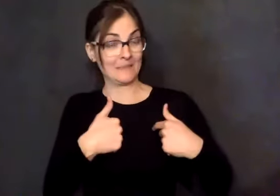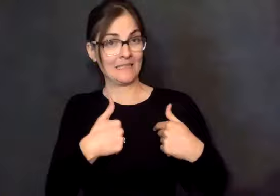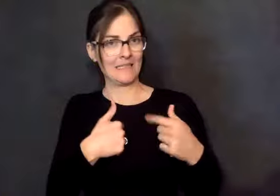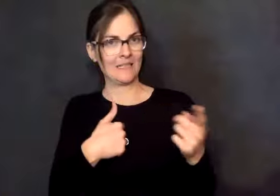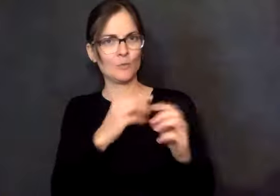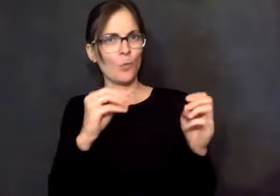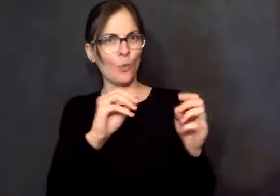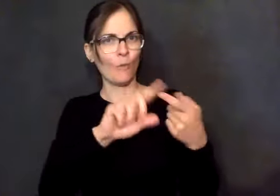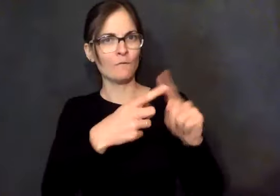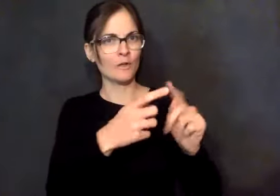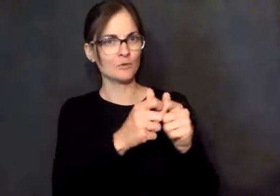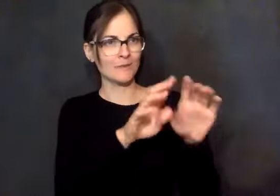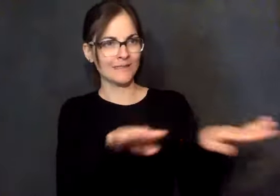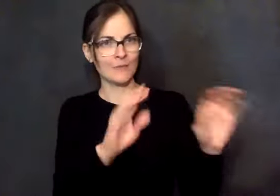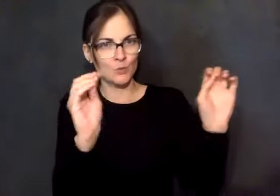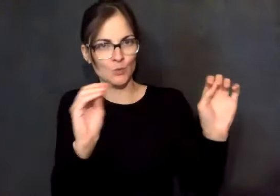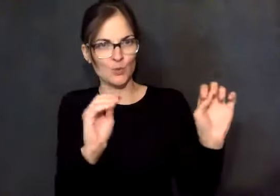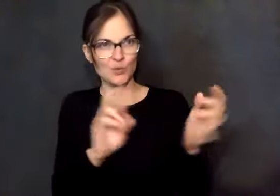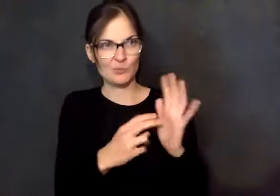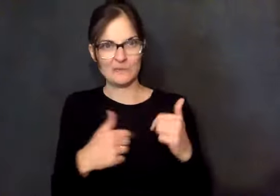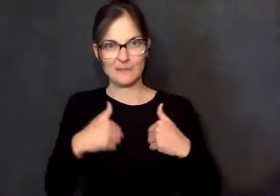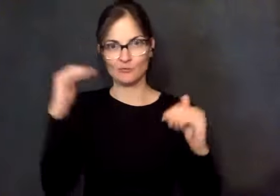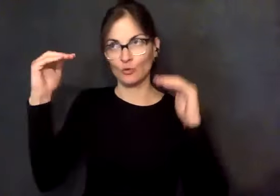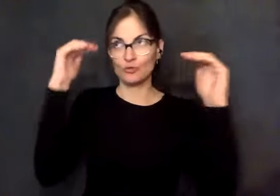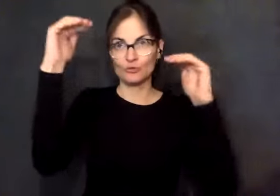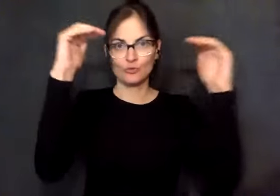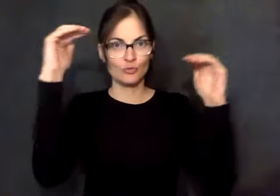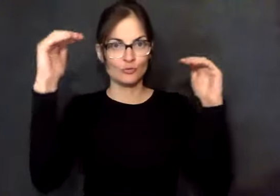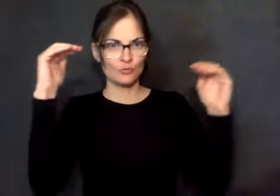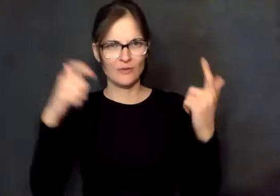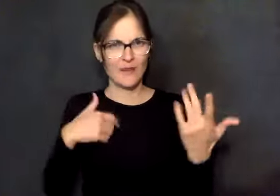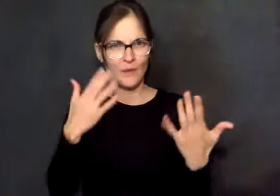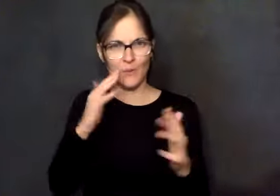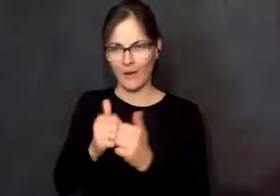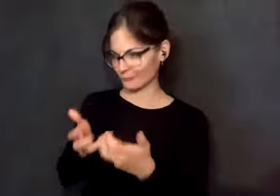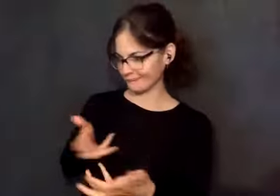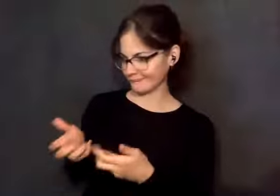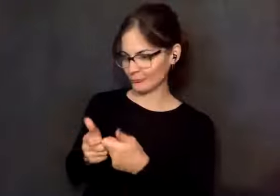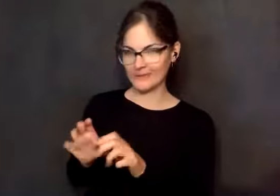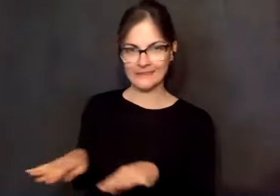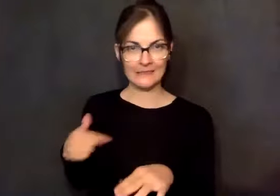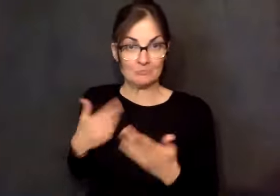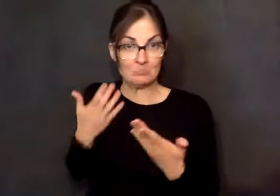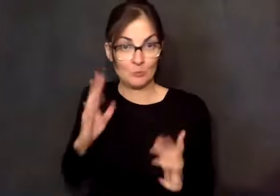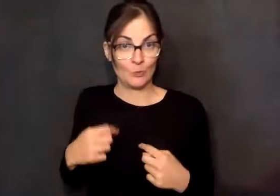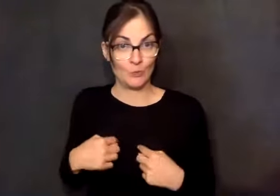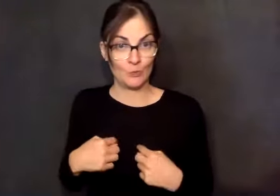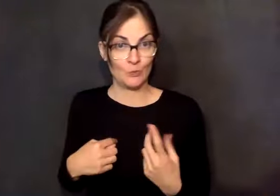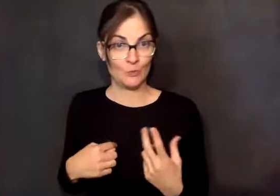didn't run around with people with other kids. So, I really didn't know how to relate to other kids a lot. And